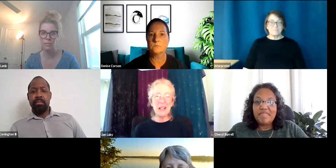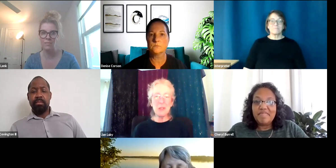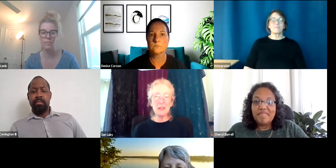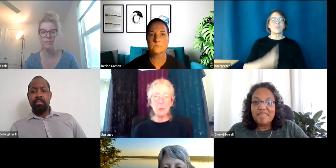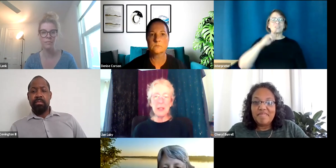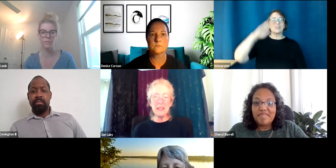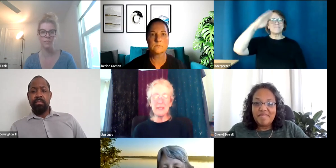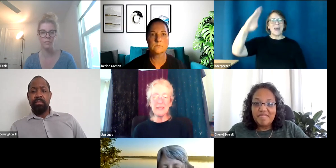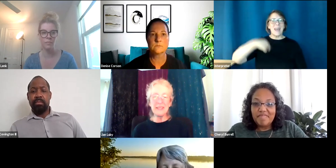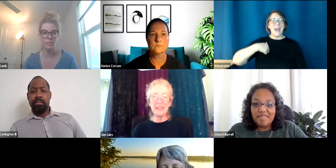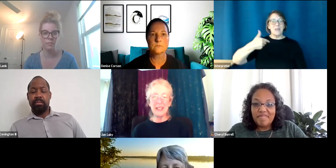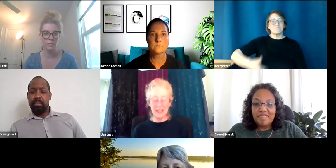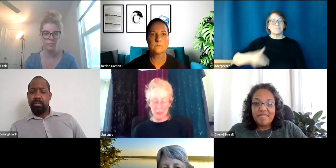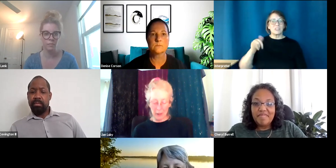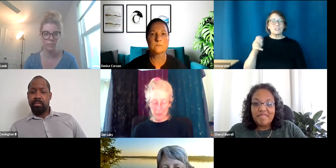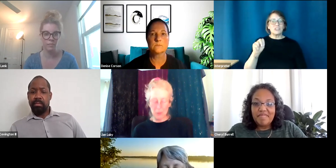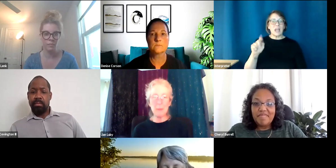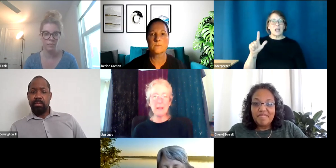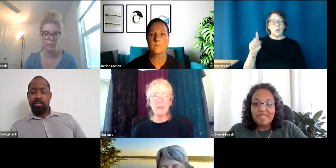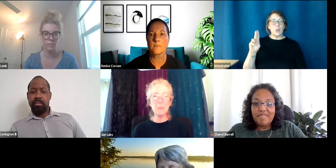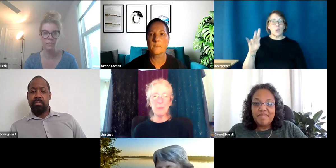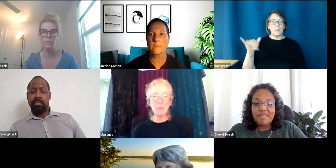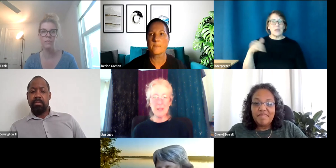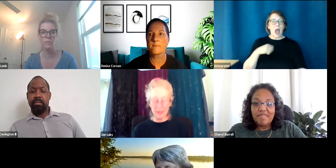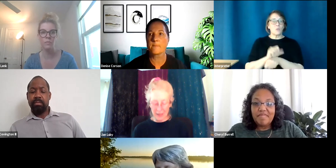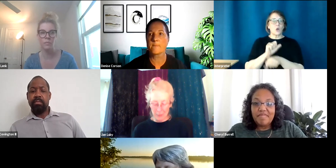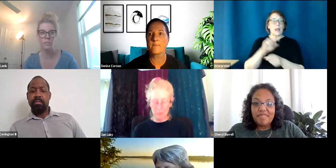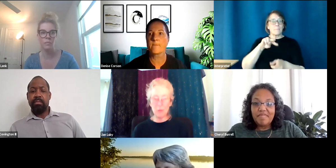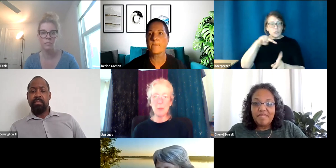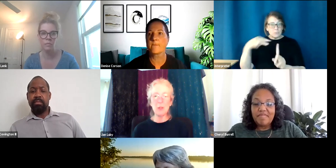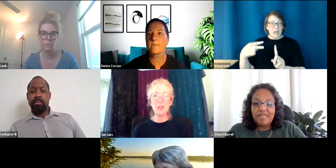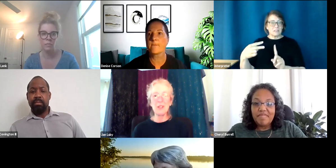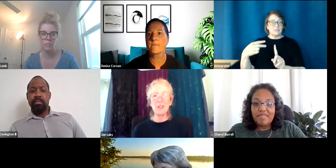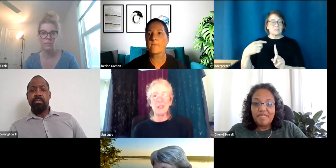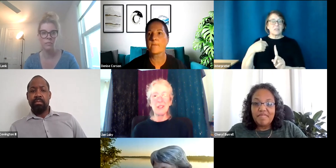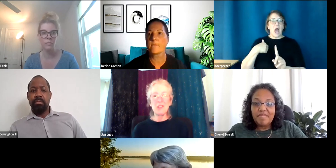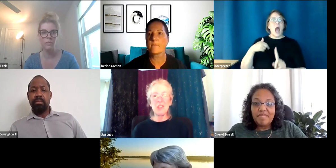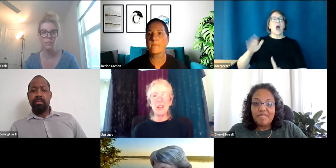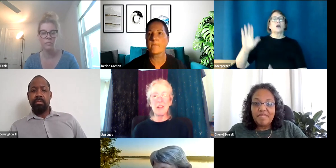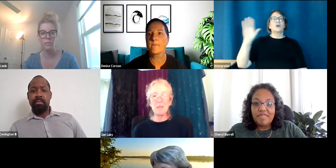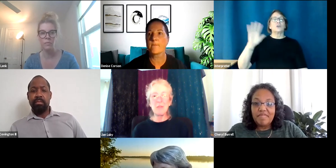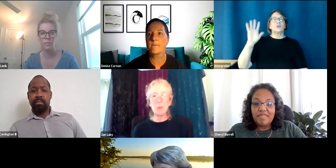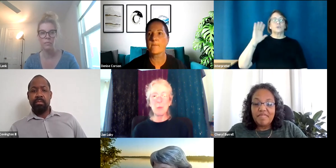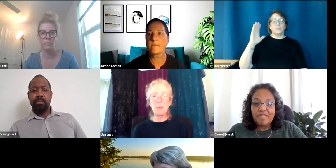Hi, I'm Jan Luby and I work at Perspectives presently. I'm a former chair and former